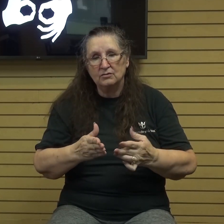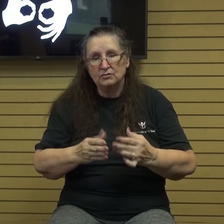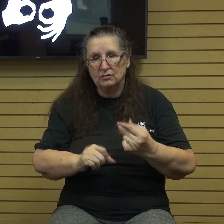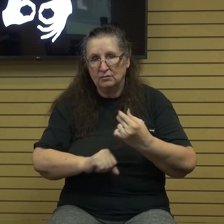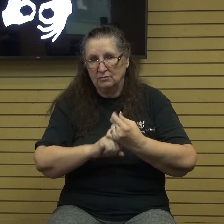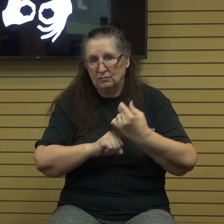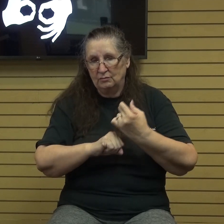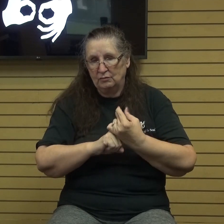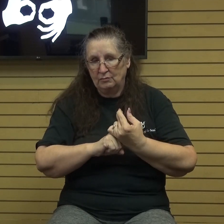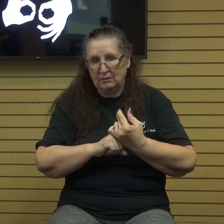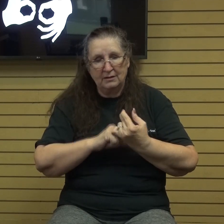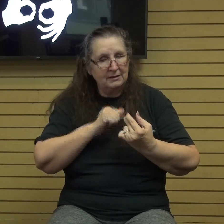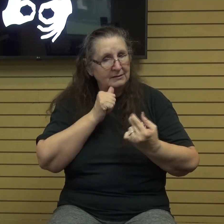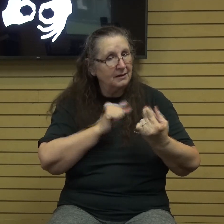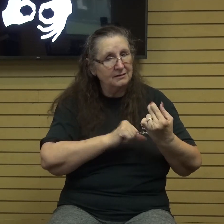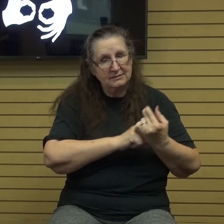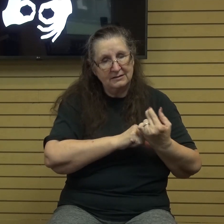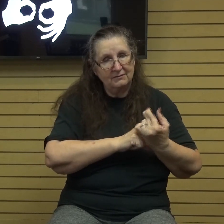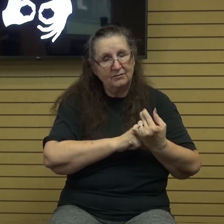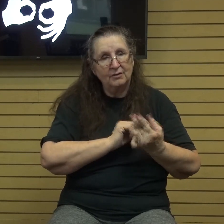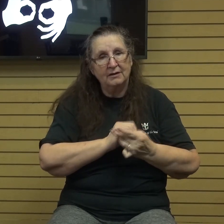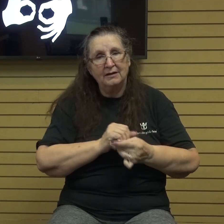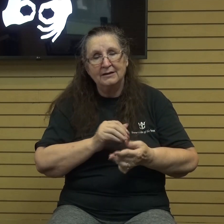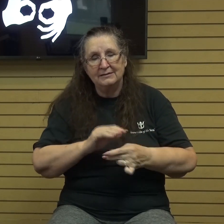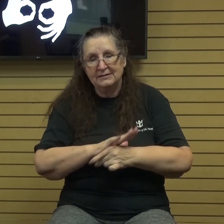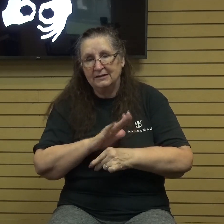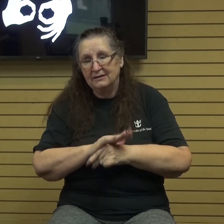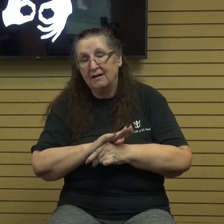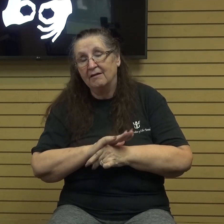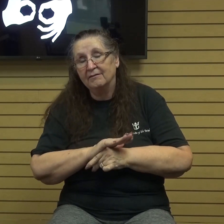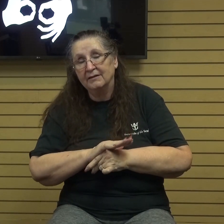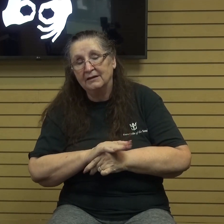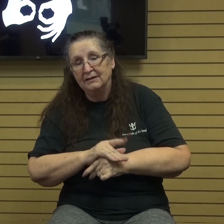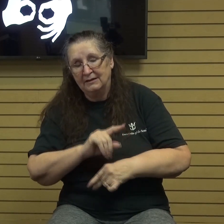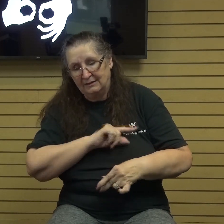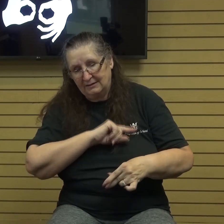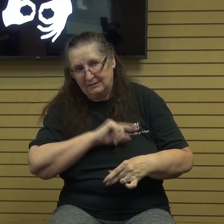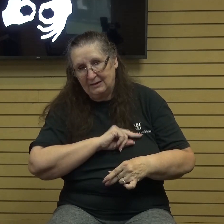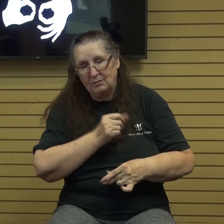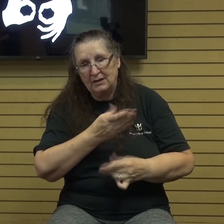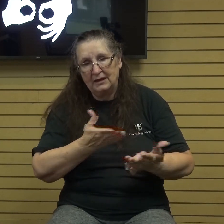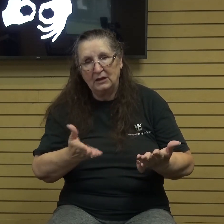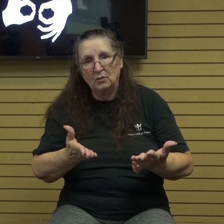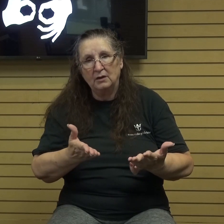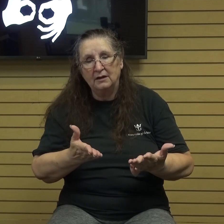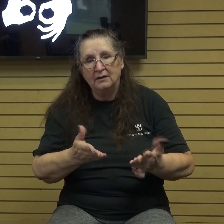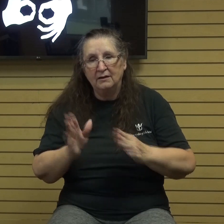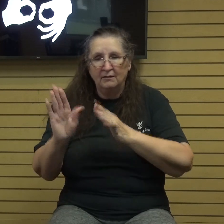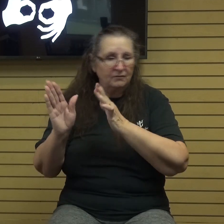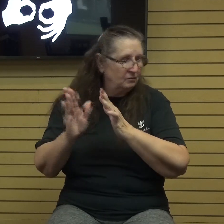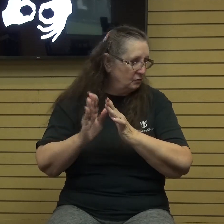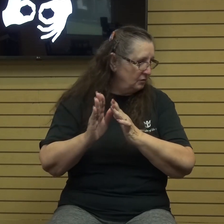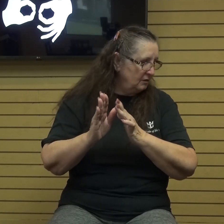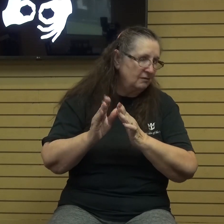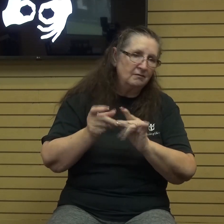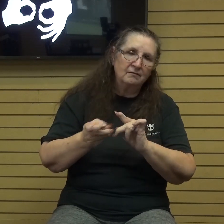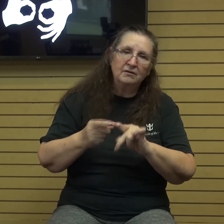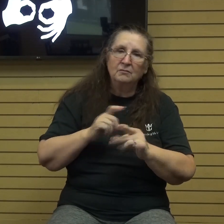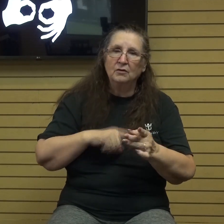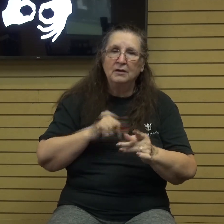that you don't stand for, are enough to condemn anyone for turning away from the Lord or not responding to the